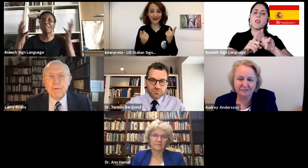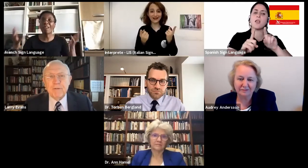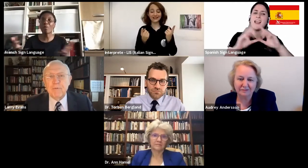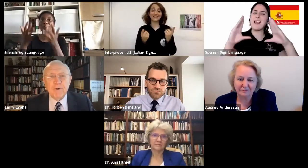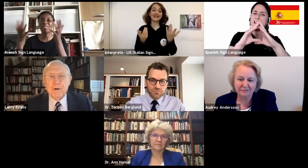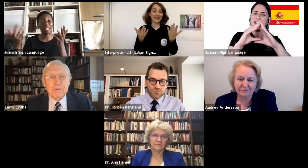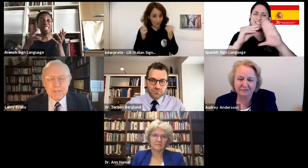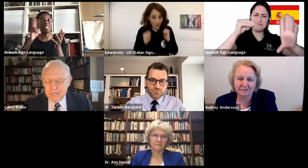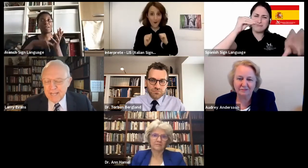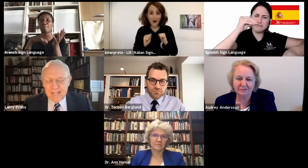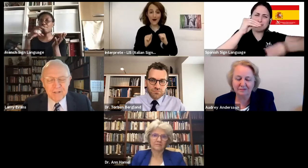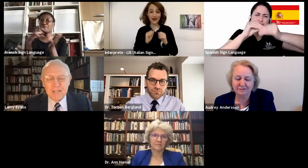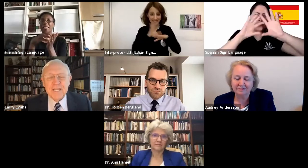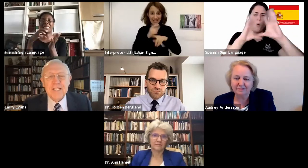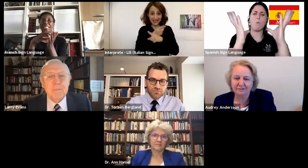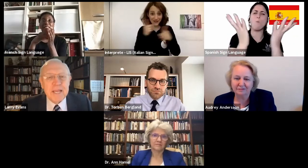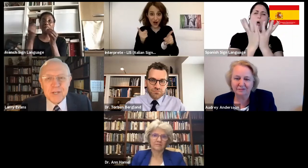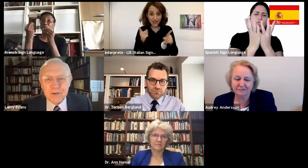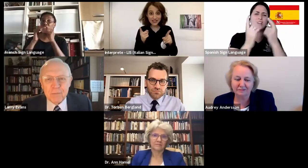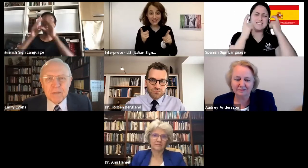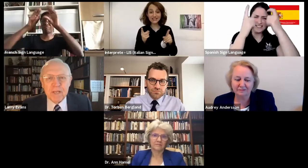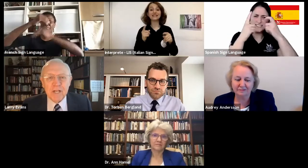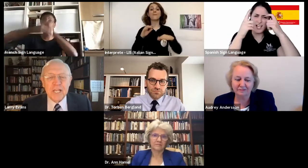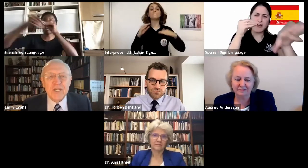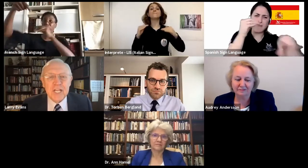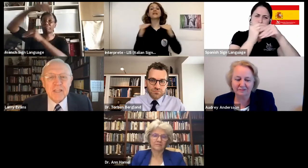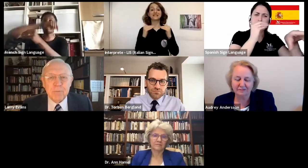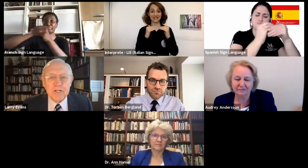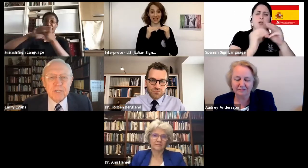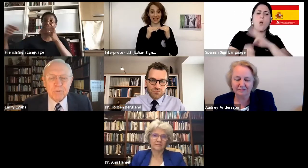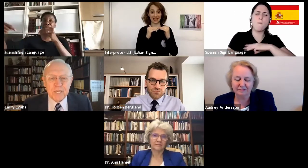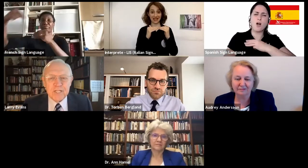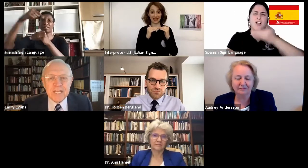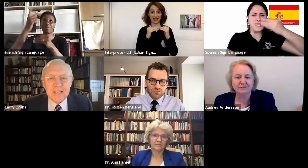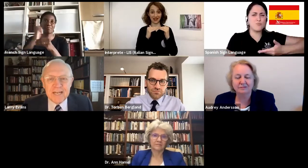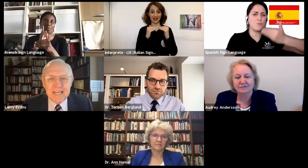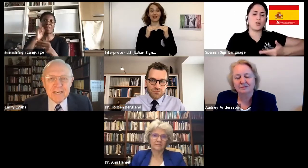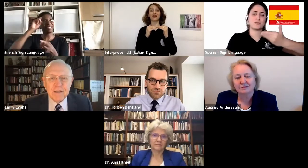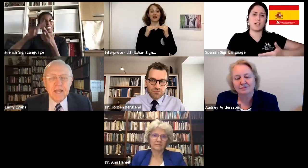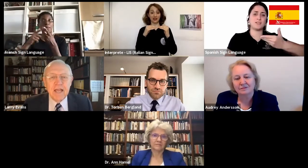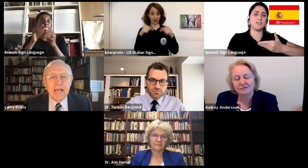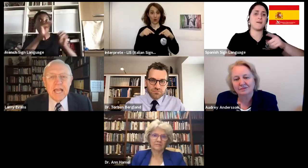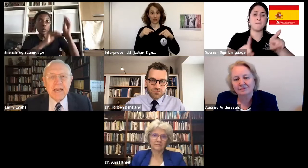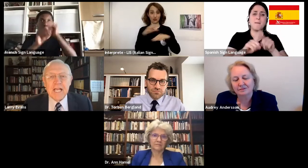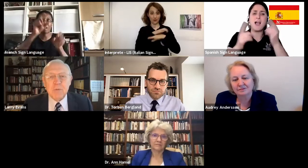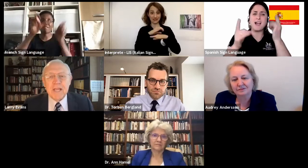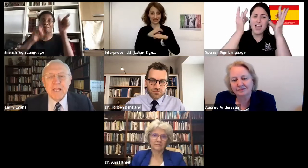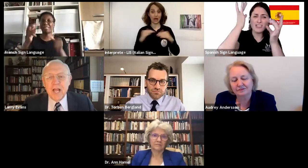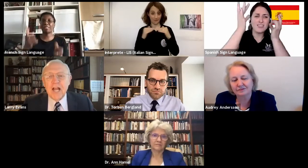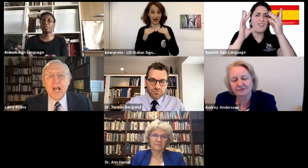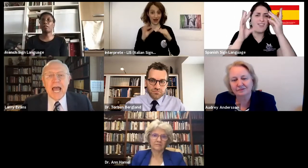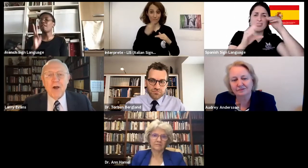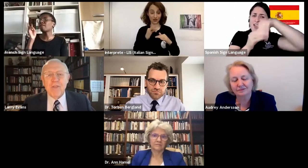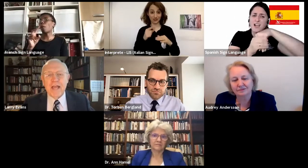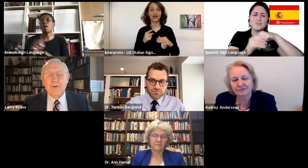people around the world is amazing to me, because they see the principles. They see the need. And as we